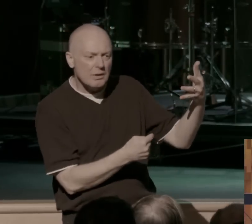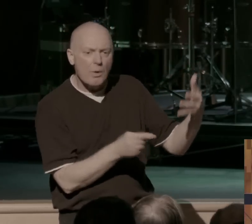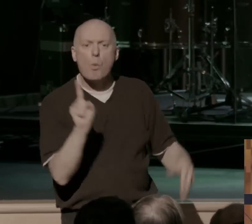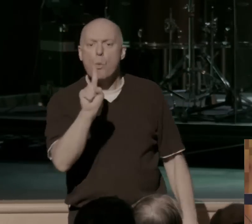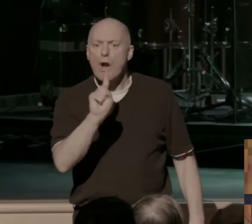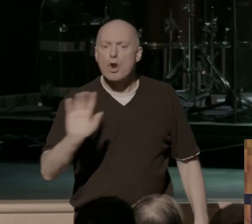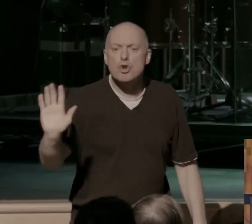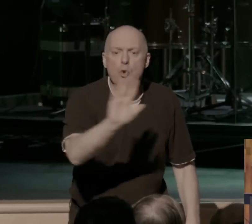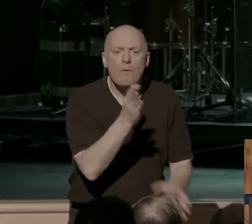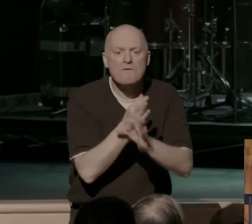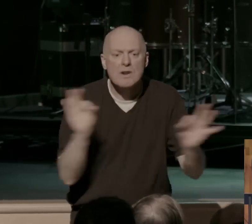your freedom?